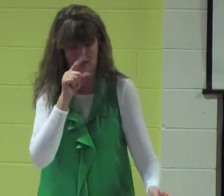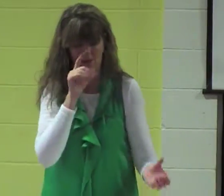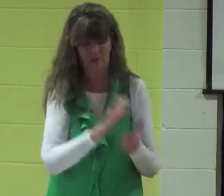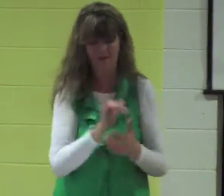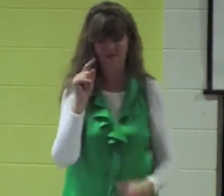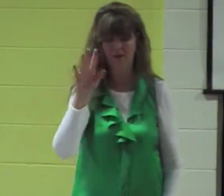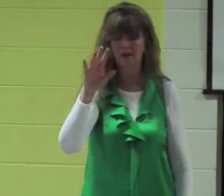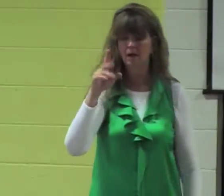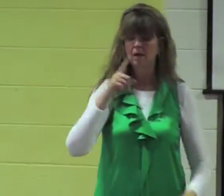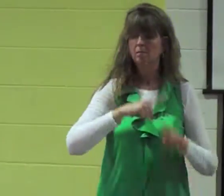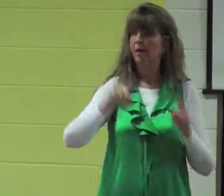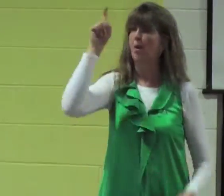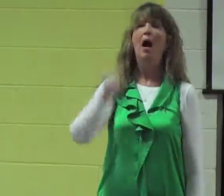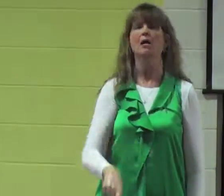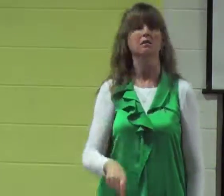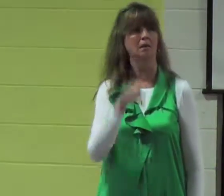that's just too much to believe.